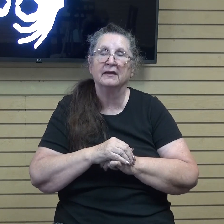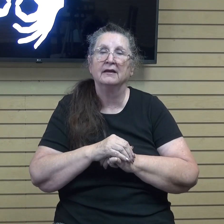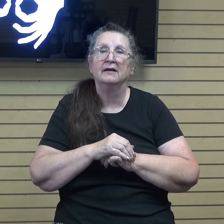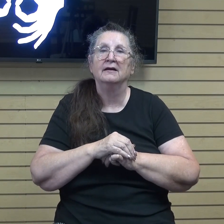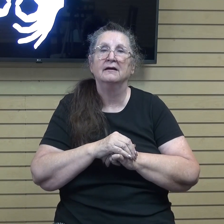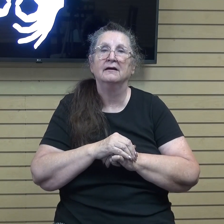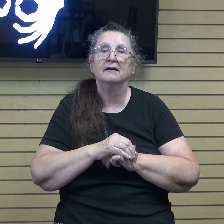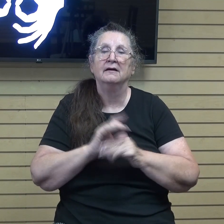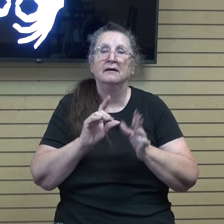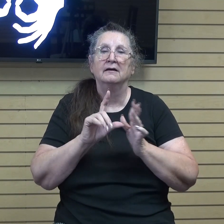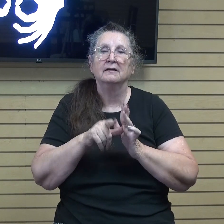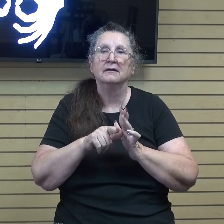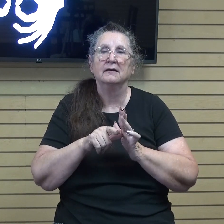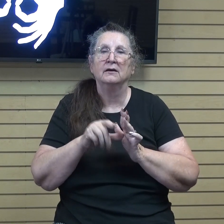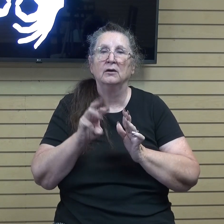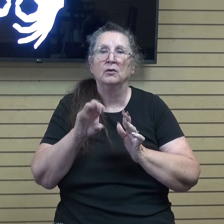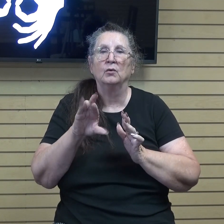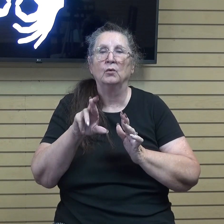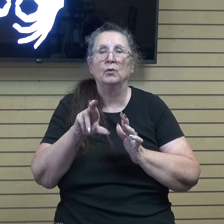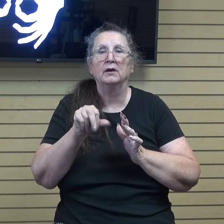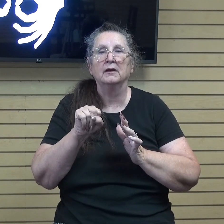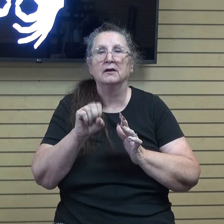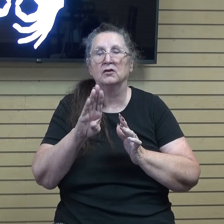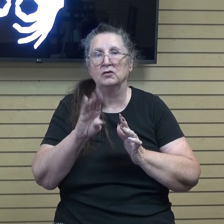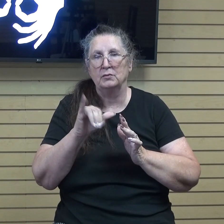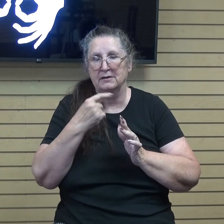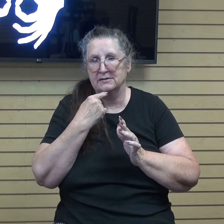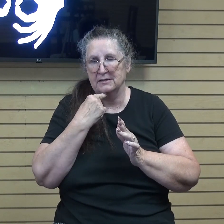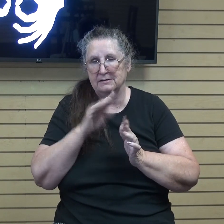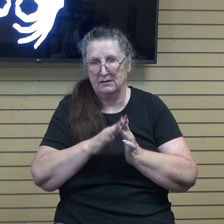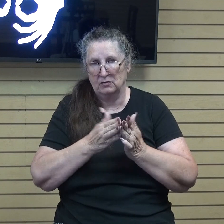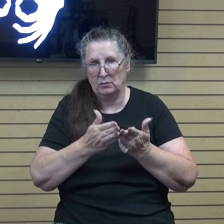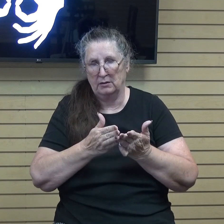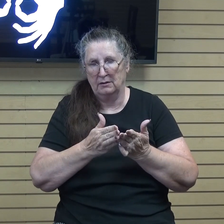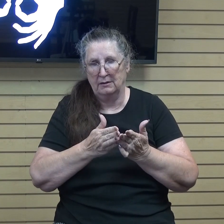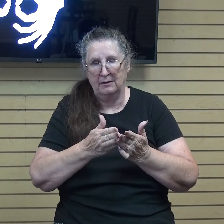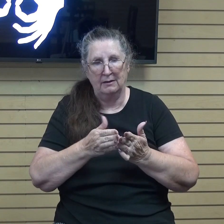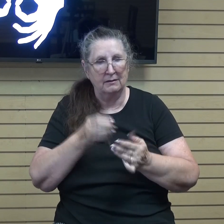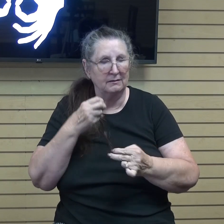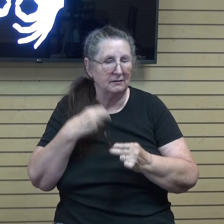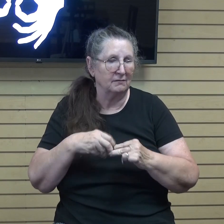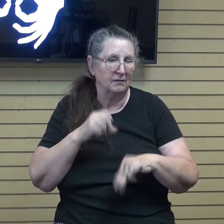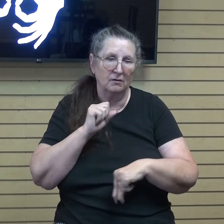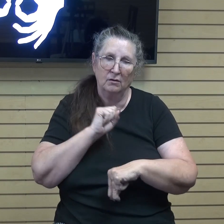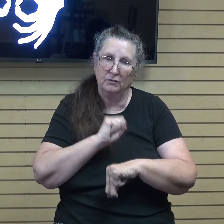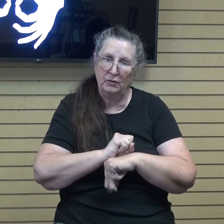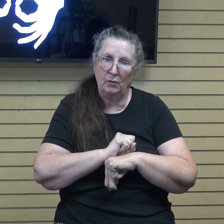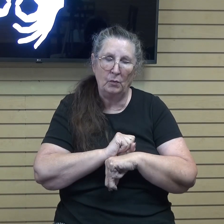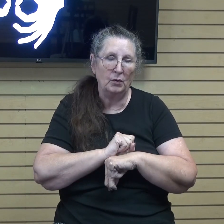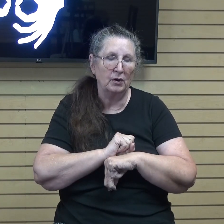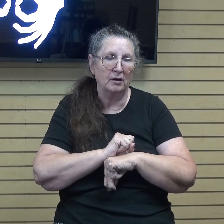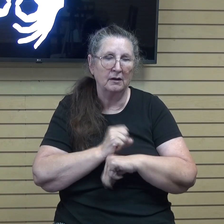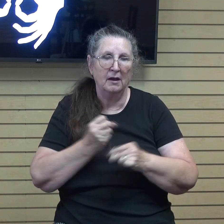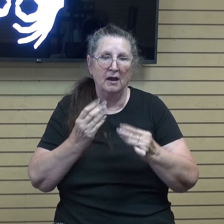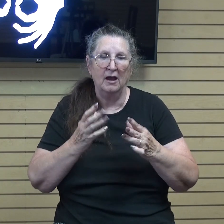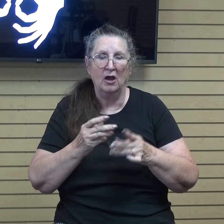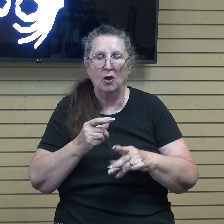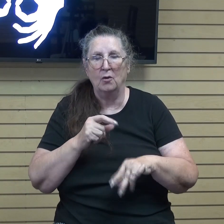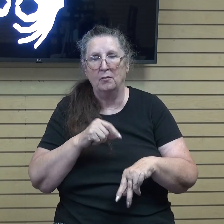Later, Worsby says in his book, No matter how difficult the work and how many times we feel like